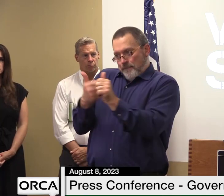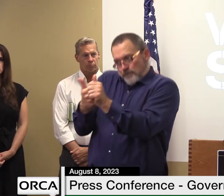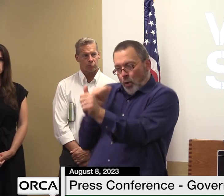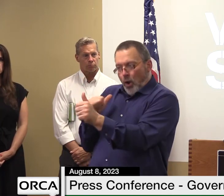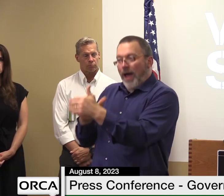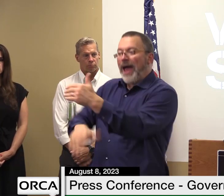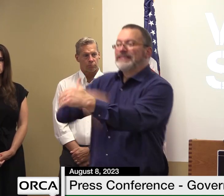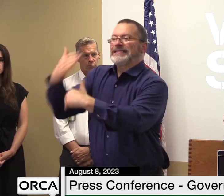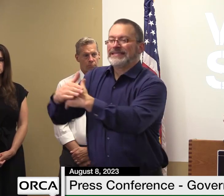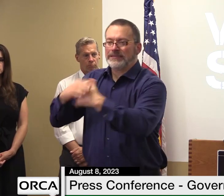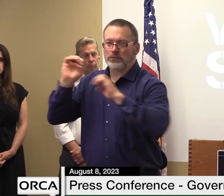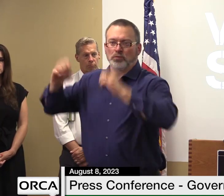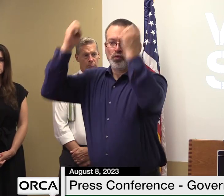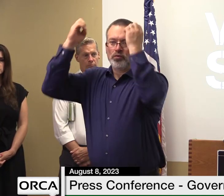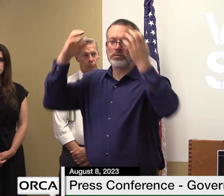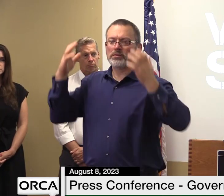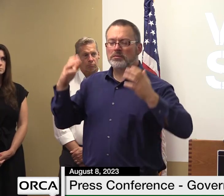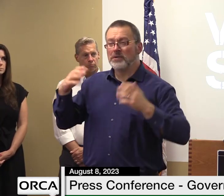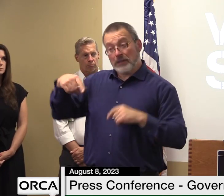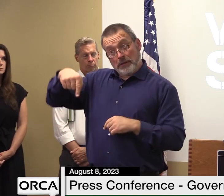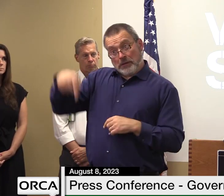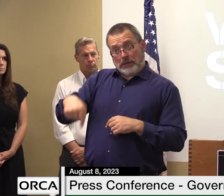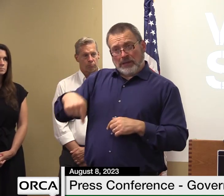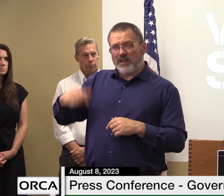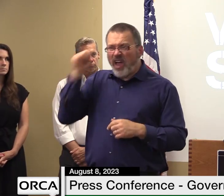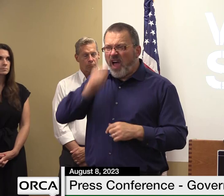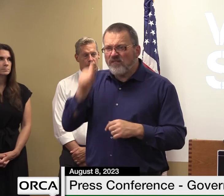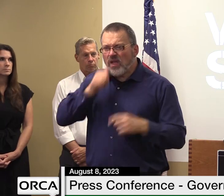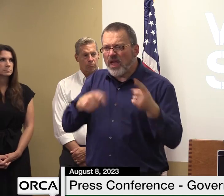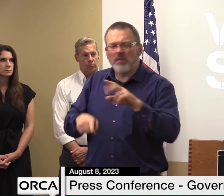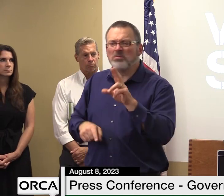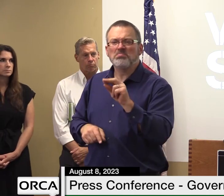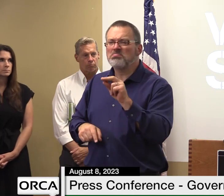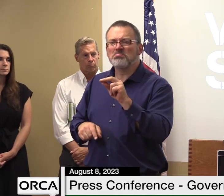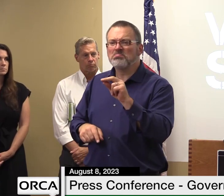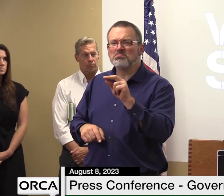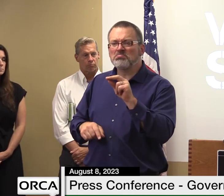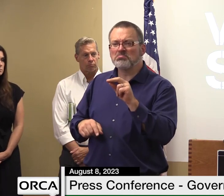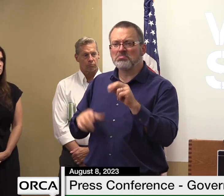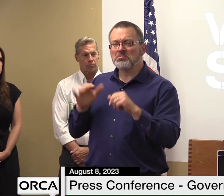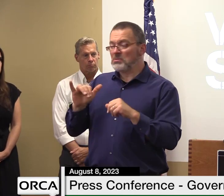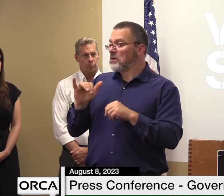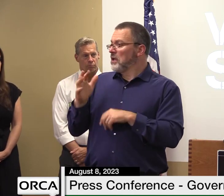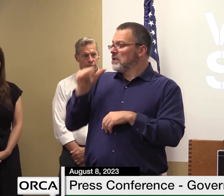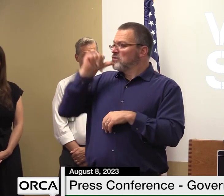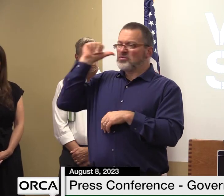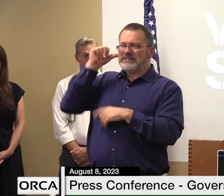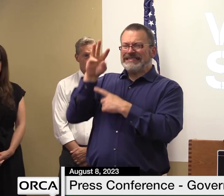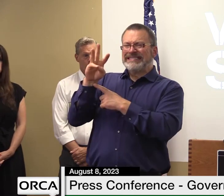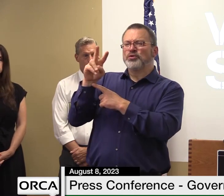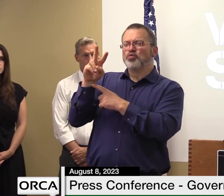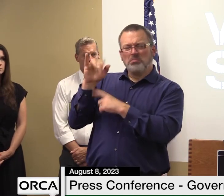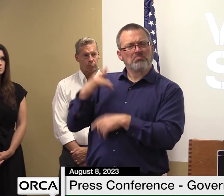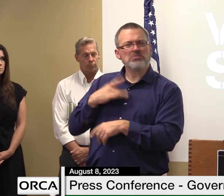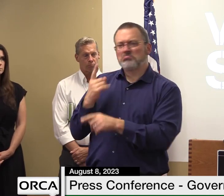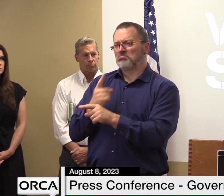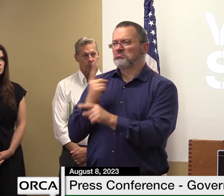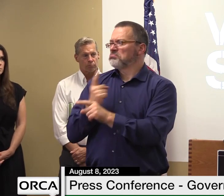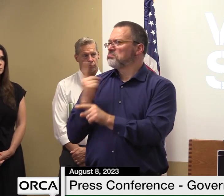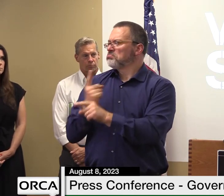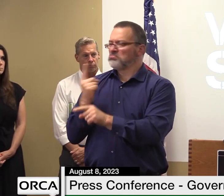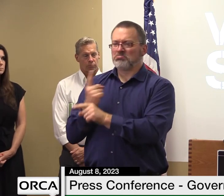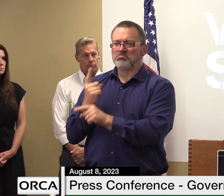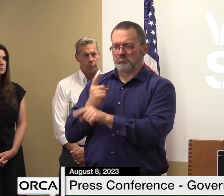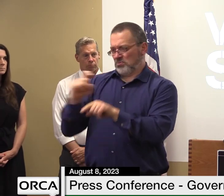um 62 calls in a day is something they should be able to handle when we went through the